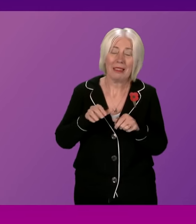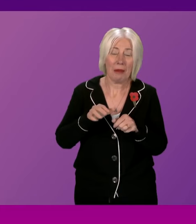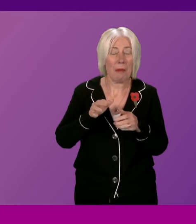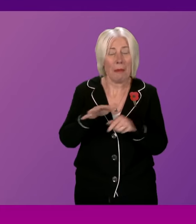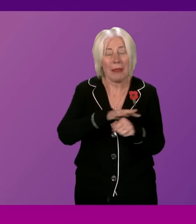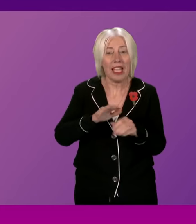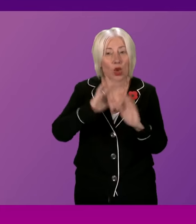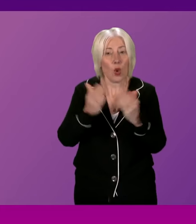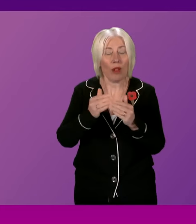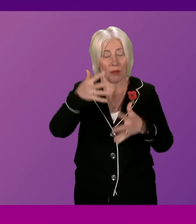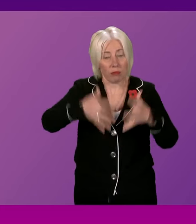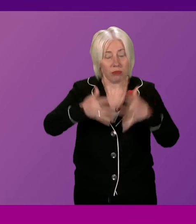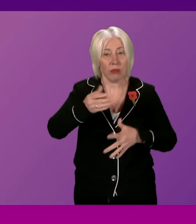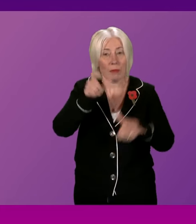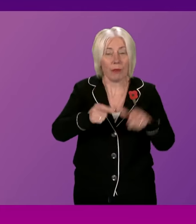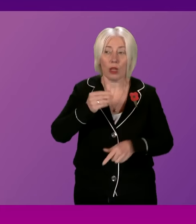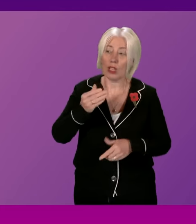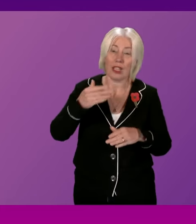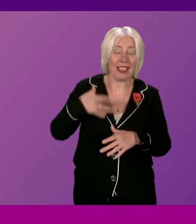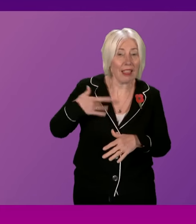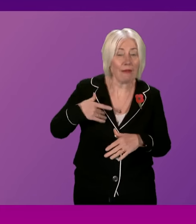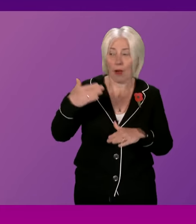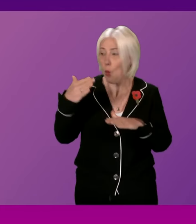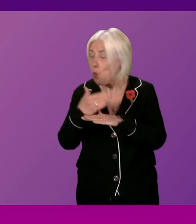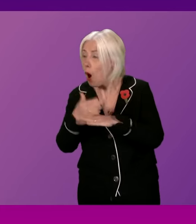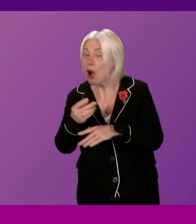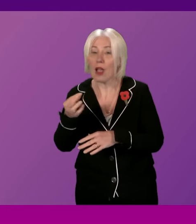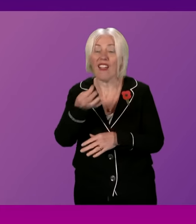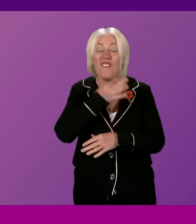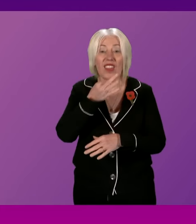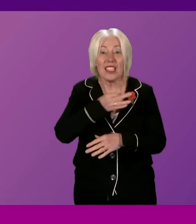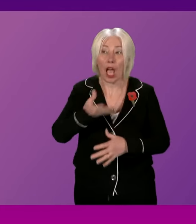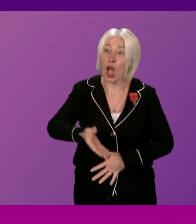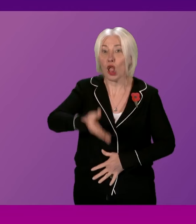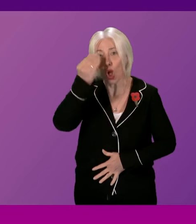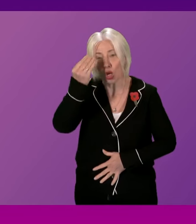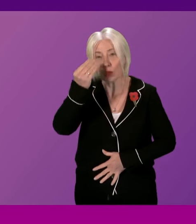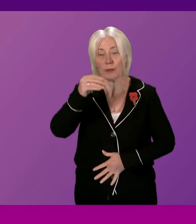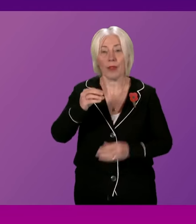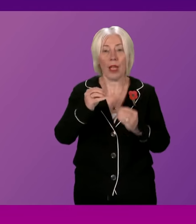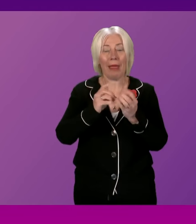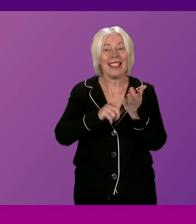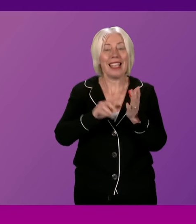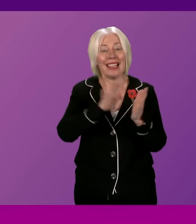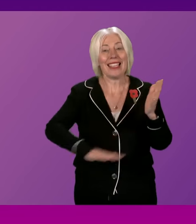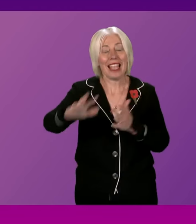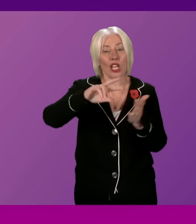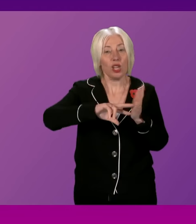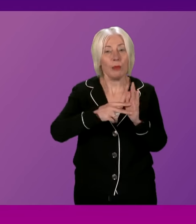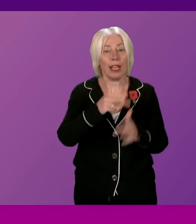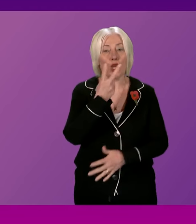for British Sign Language users to live, to work, to visit and indeed to learn. The BSL National Plan 23